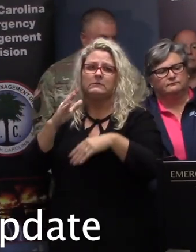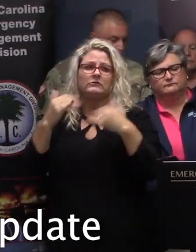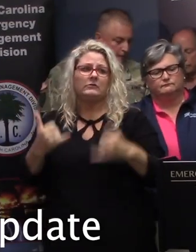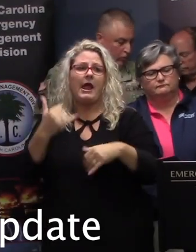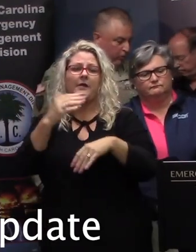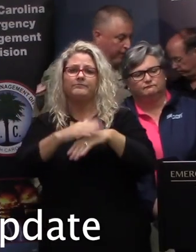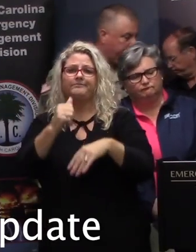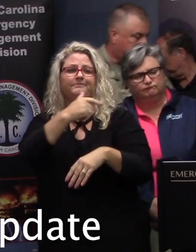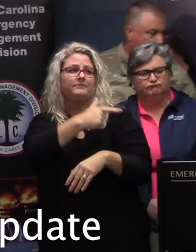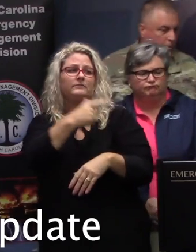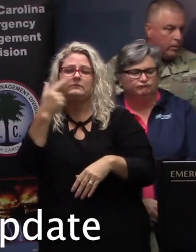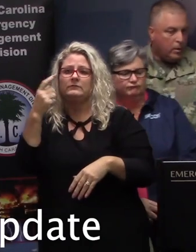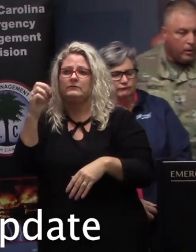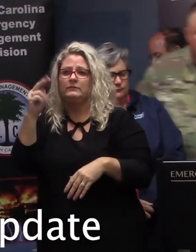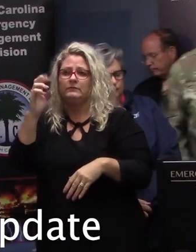McCarty.